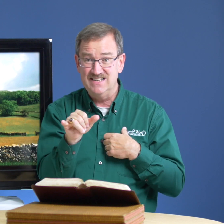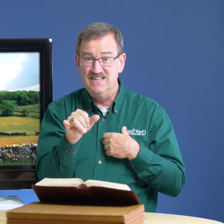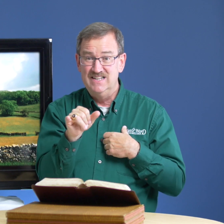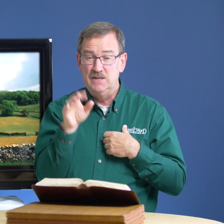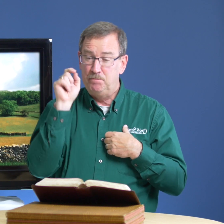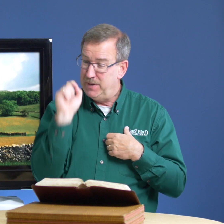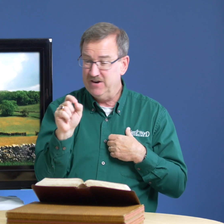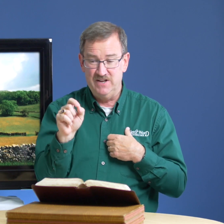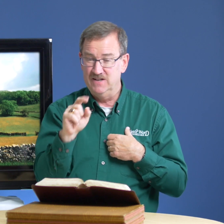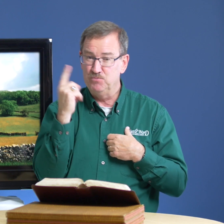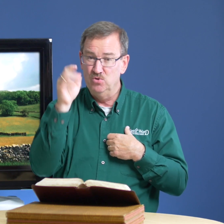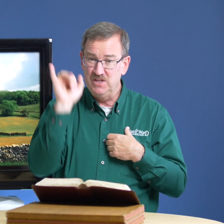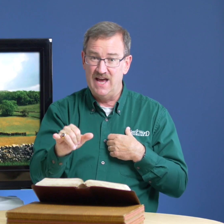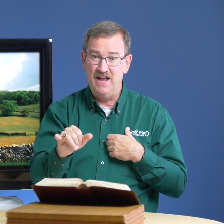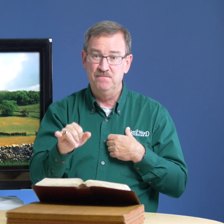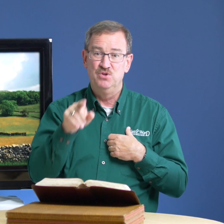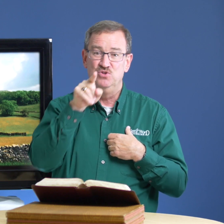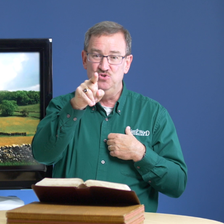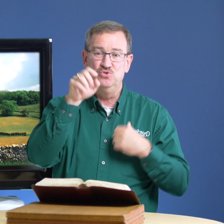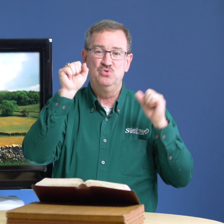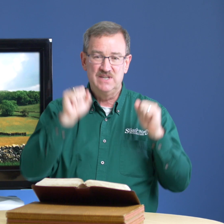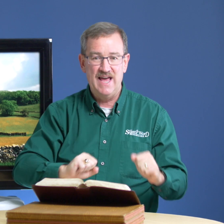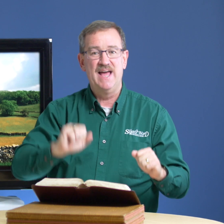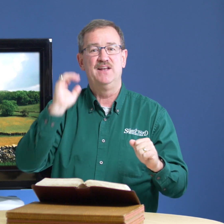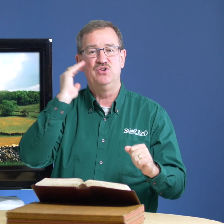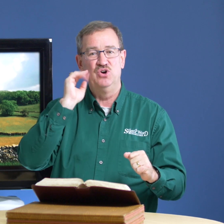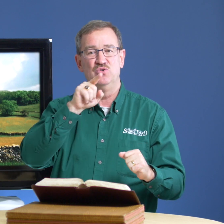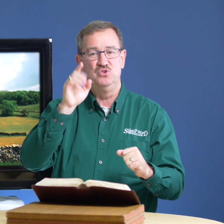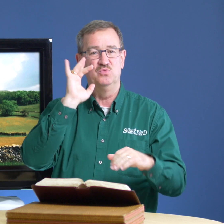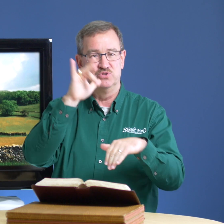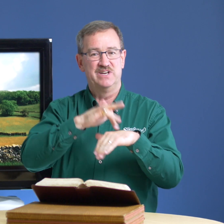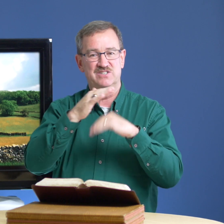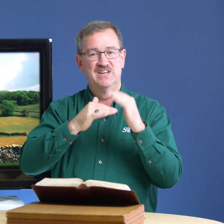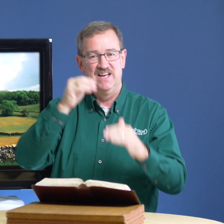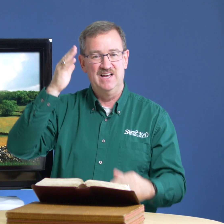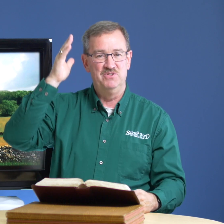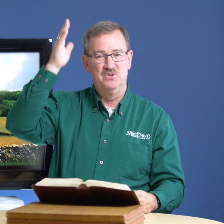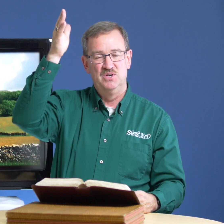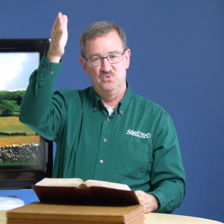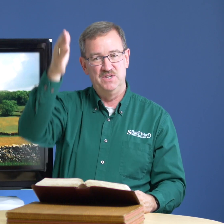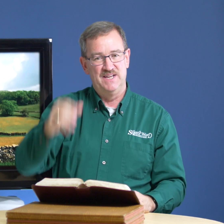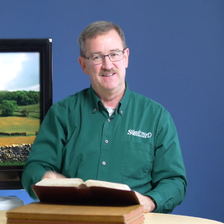period only that you can know you will touch heaven one day